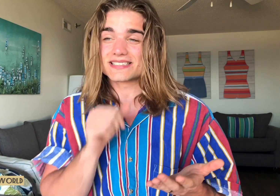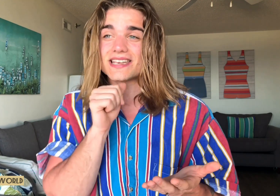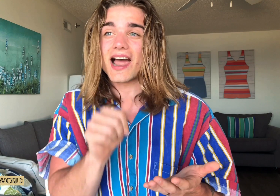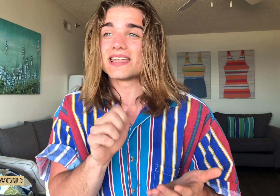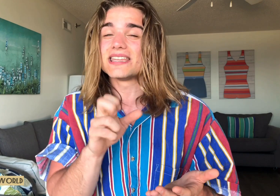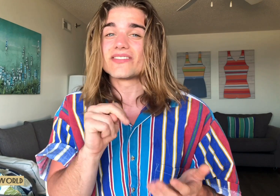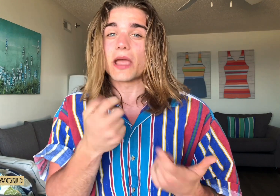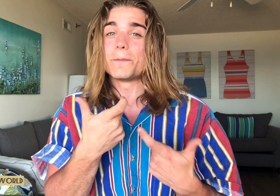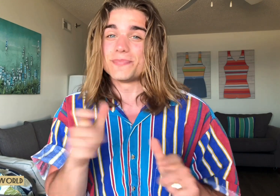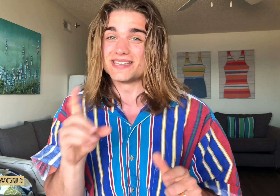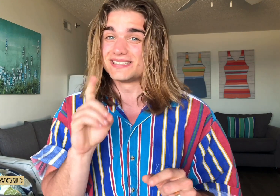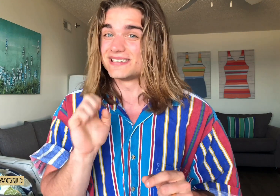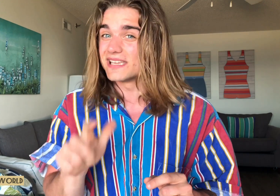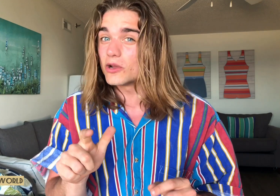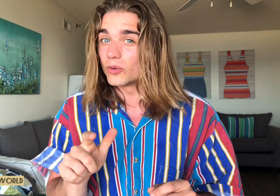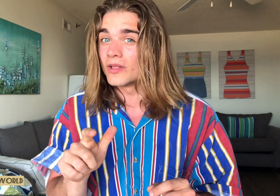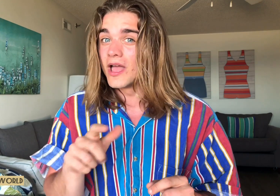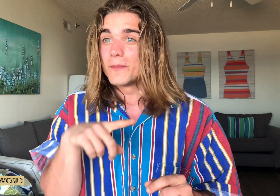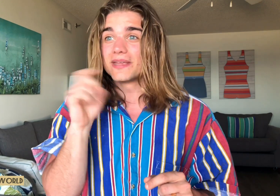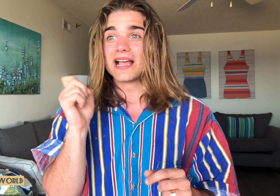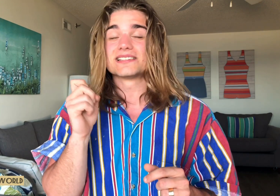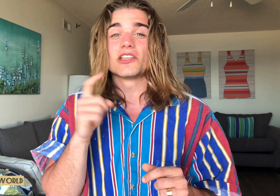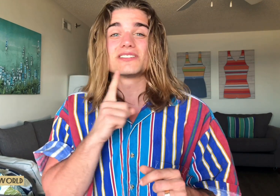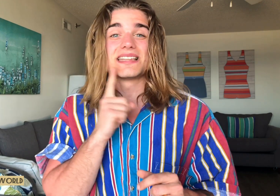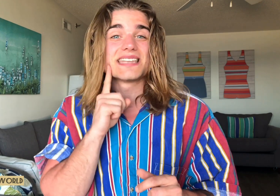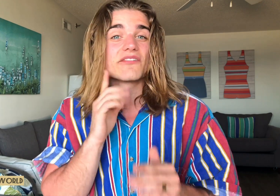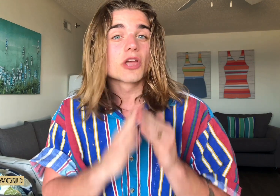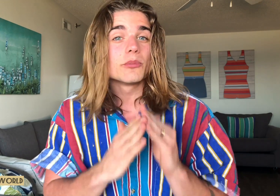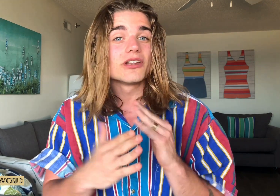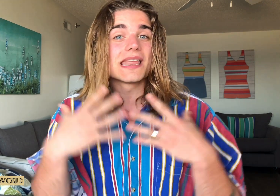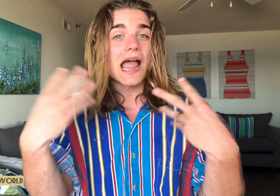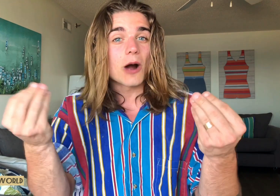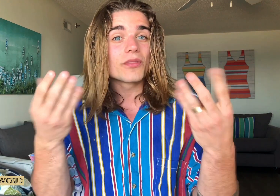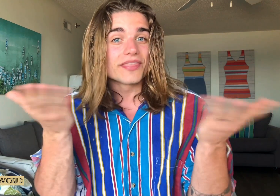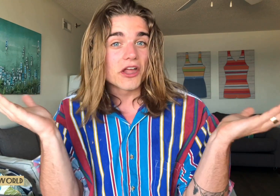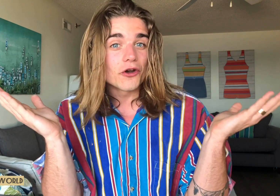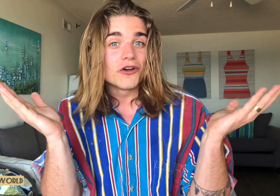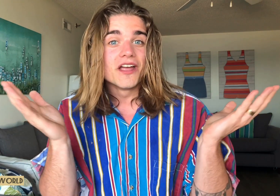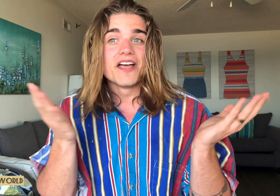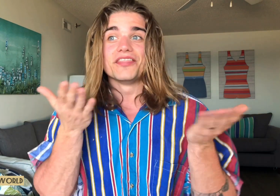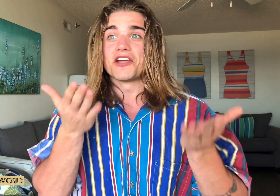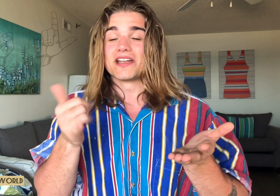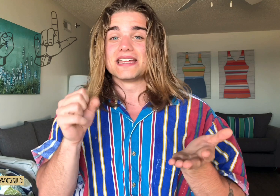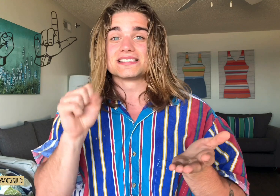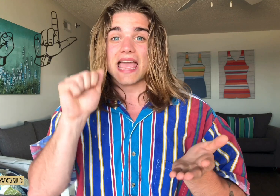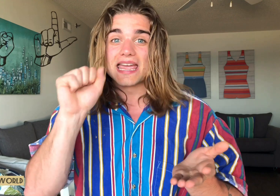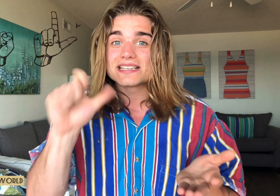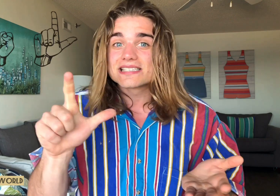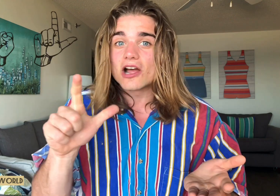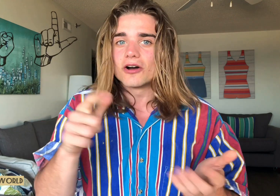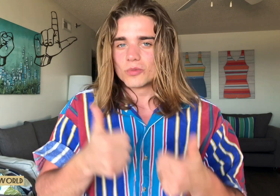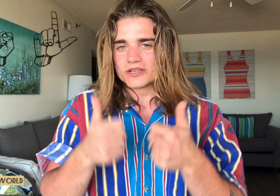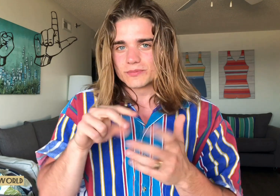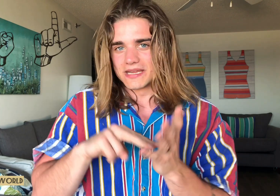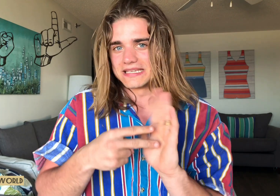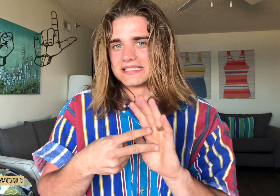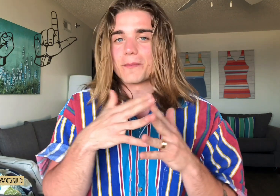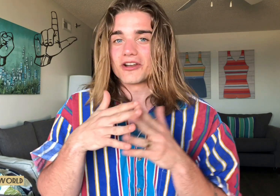not even a big deal because there's a deaf community out there. There is ASL which means American